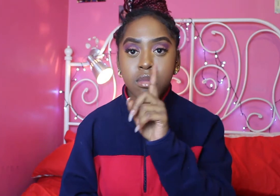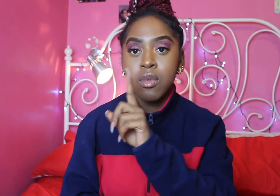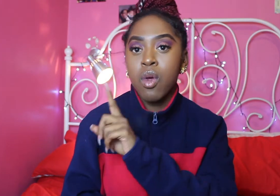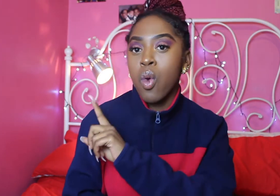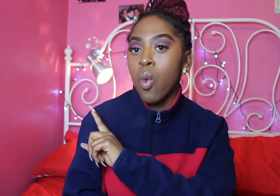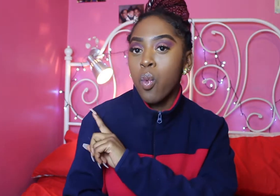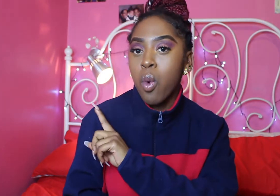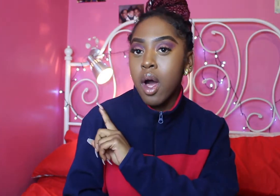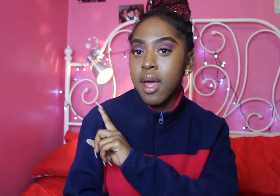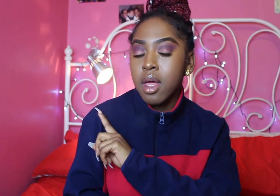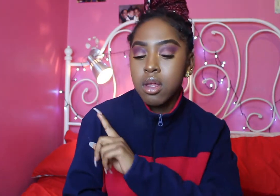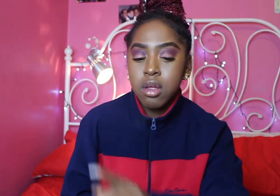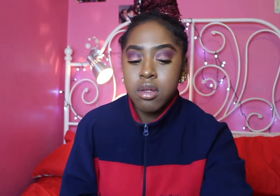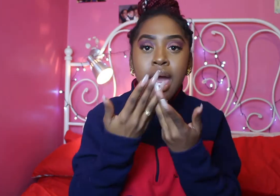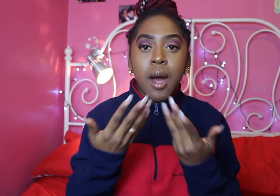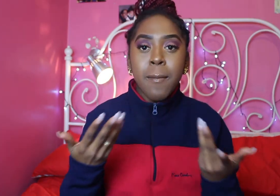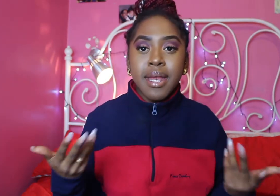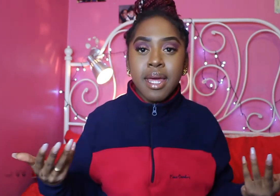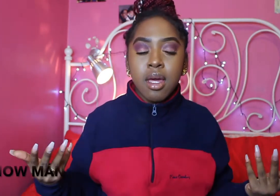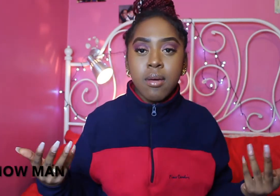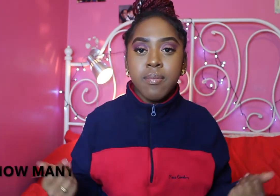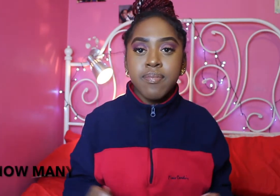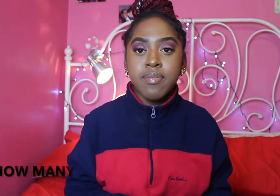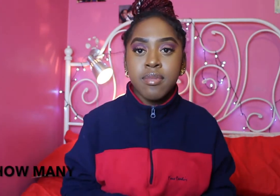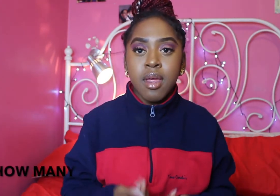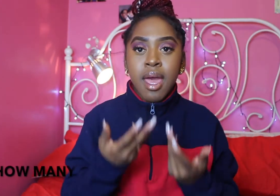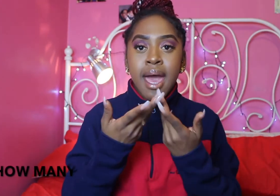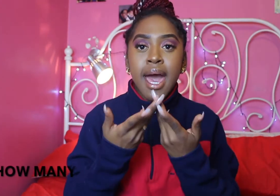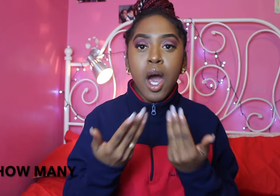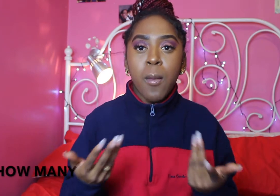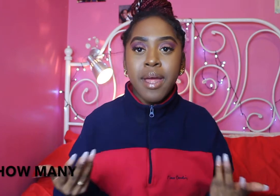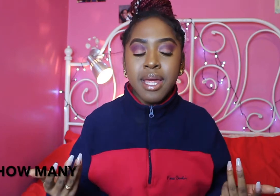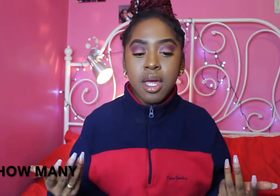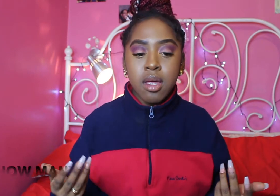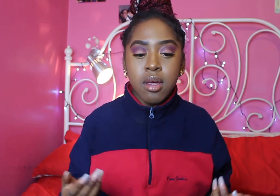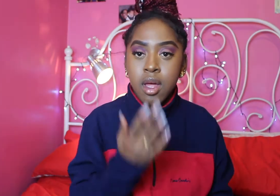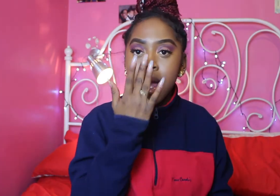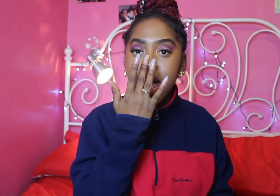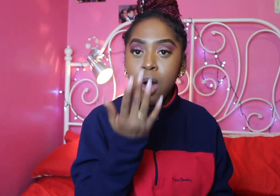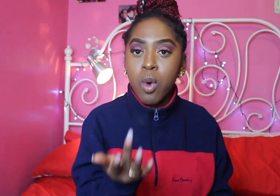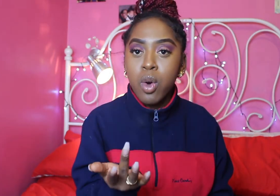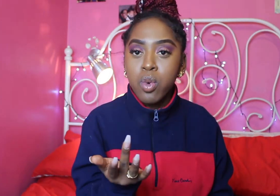Why? Why? how many how many how old